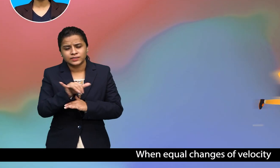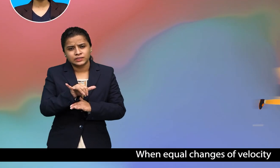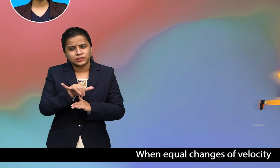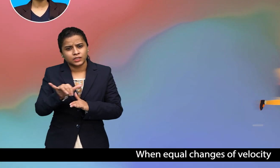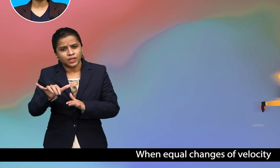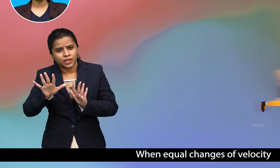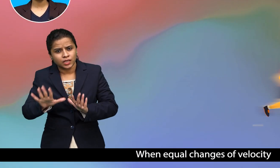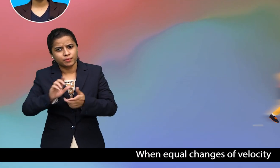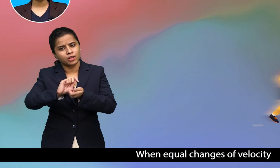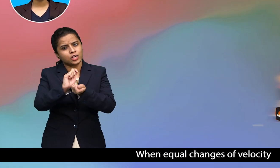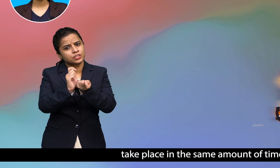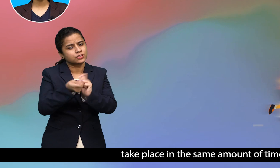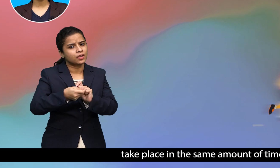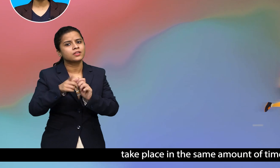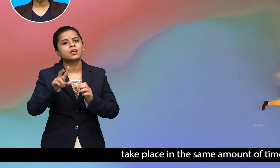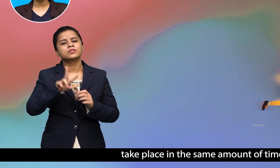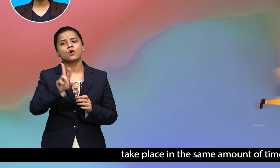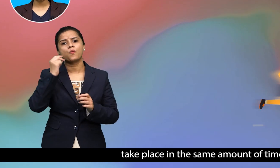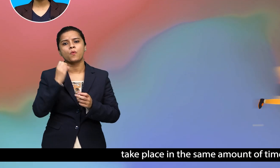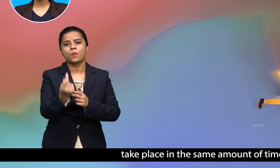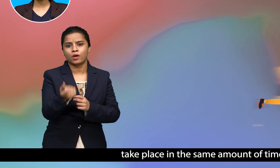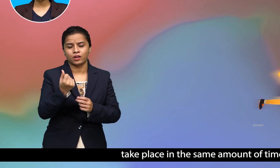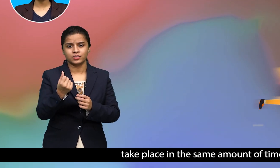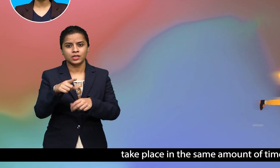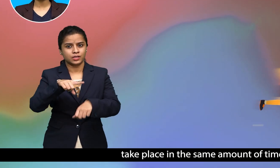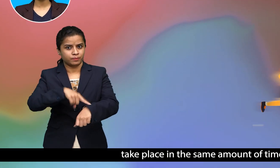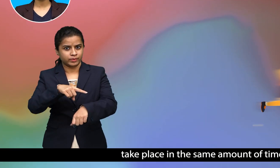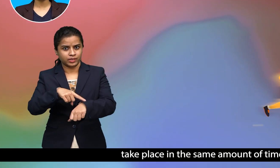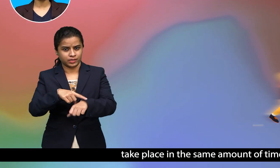velocity take place in the same amount of time